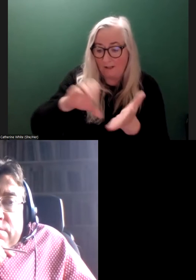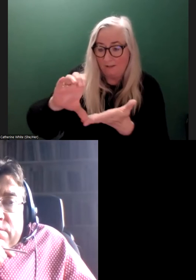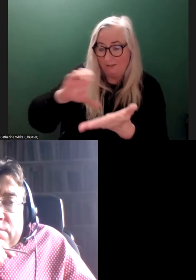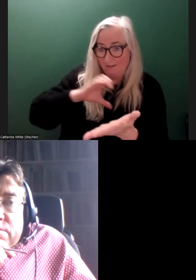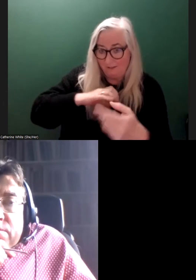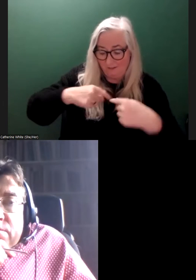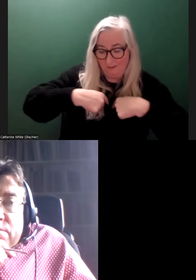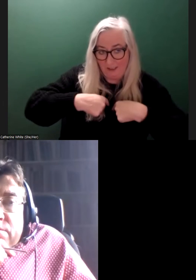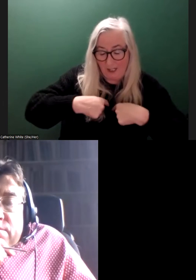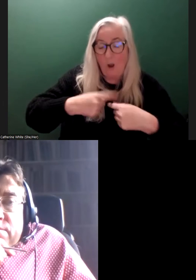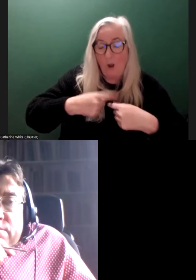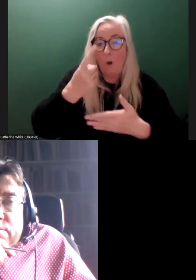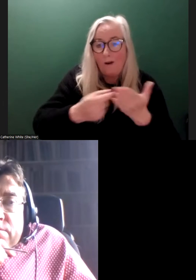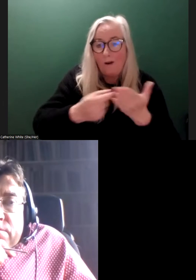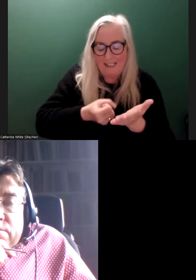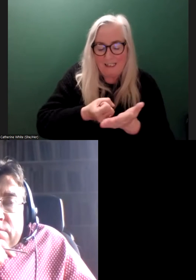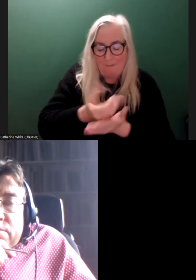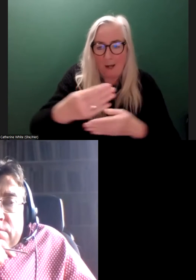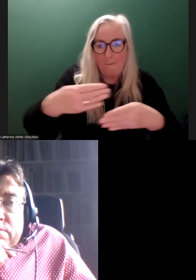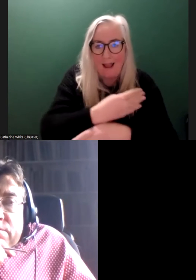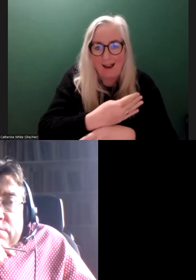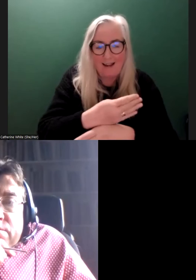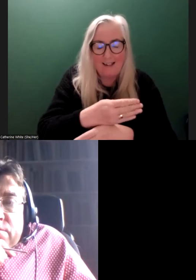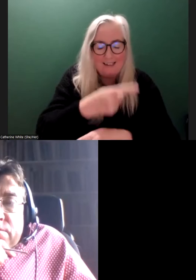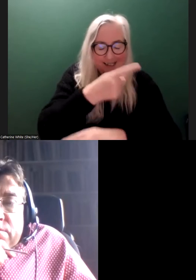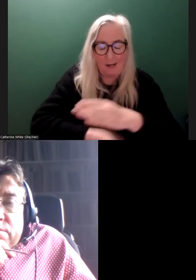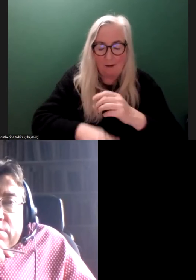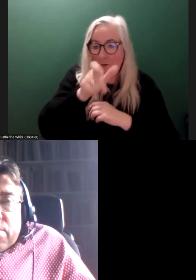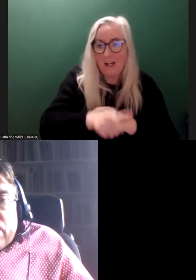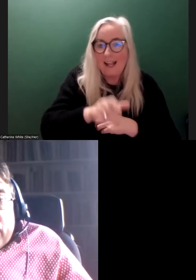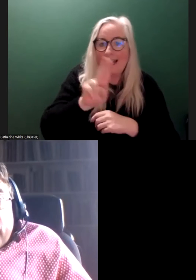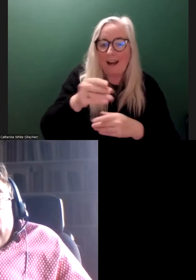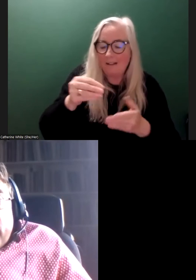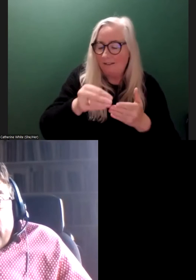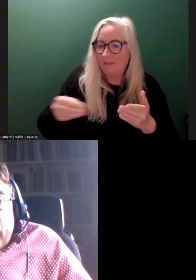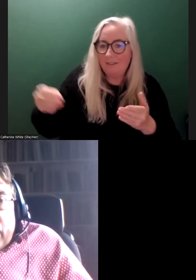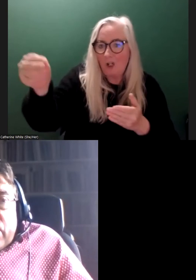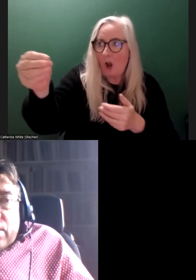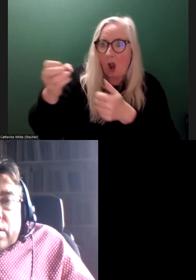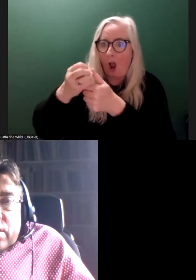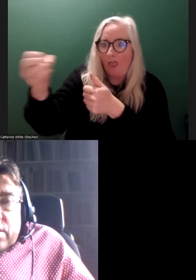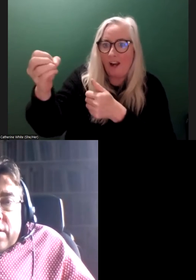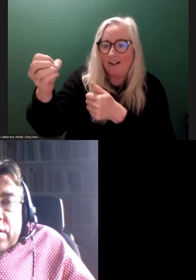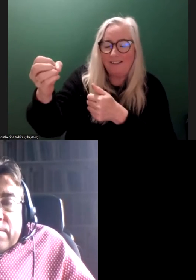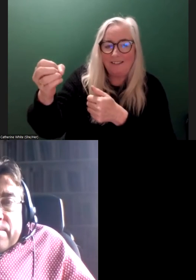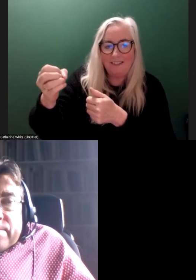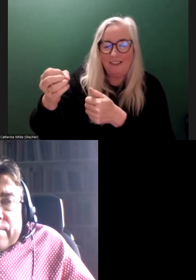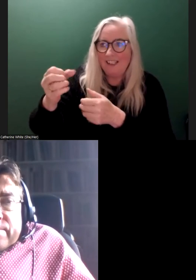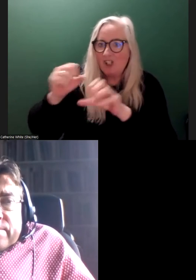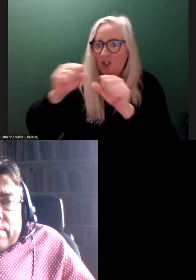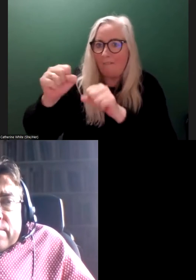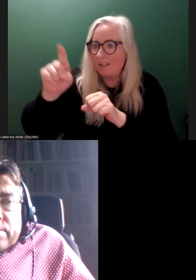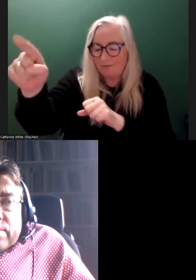spent, you know, by the disabled person. Sorry, for the disabled person. It cannot be allocated to some other, you know, issue or another